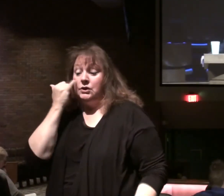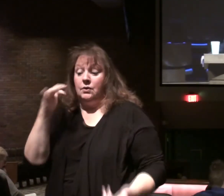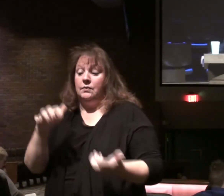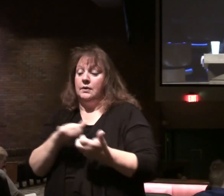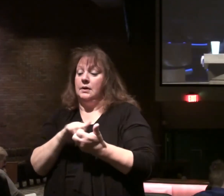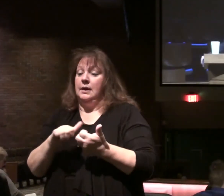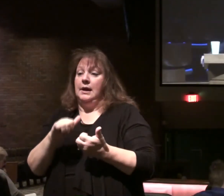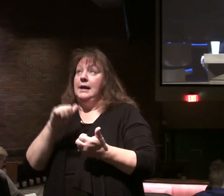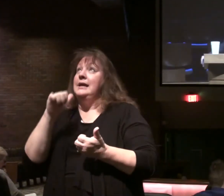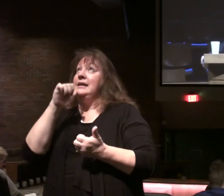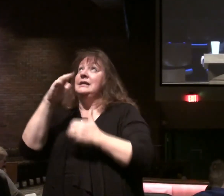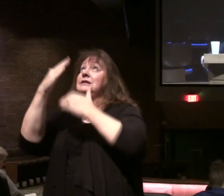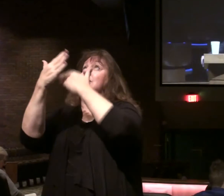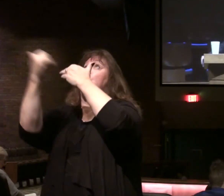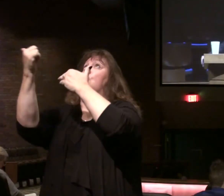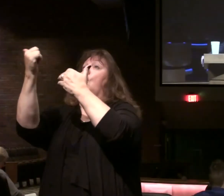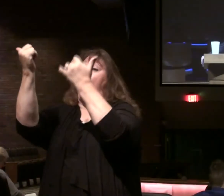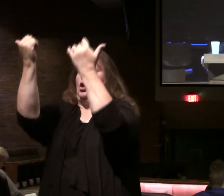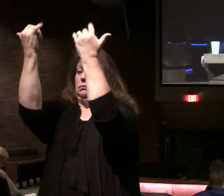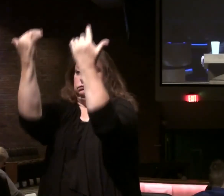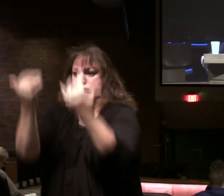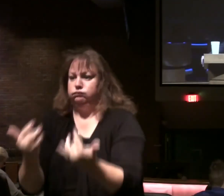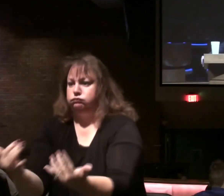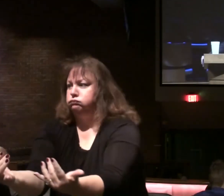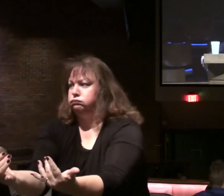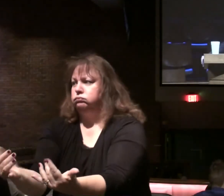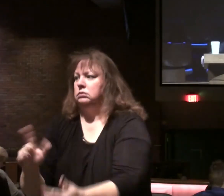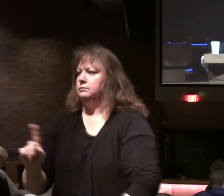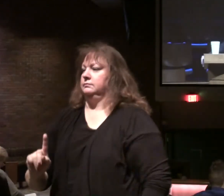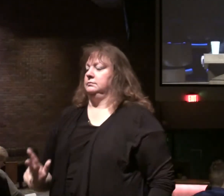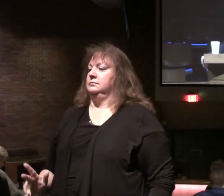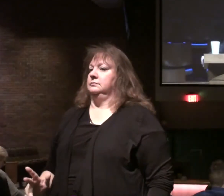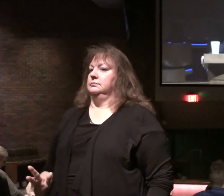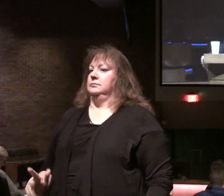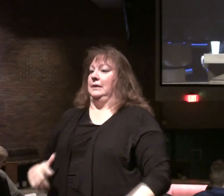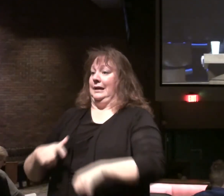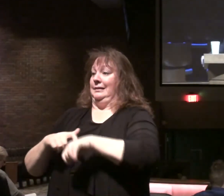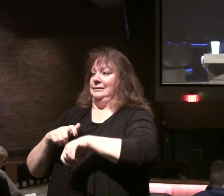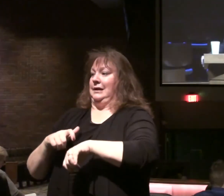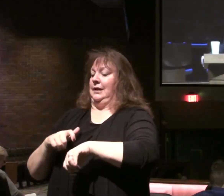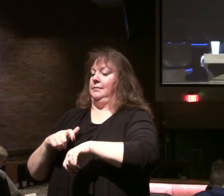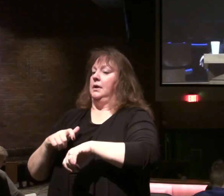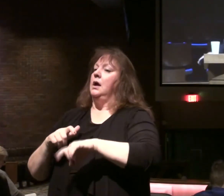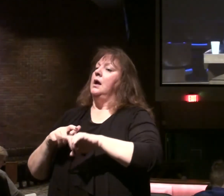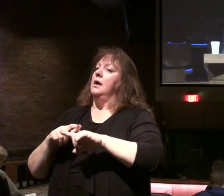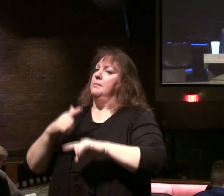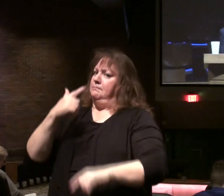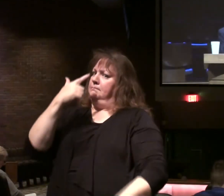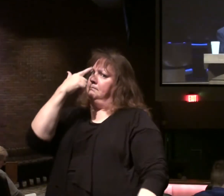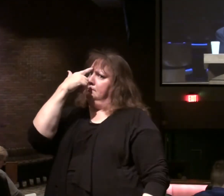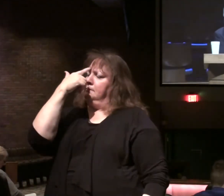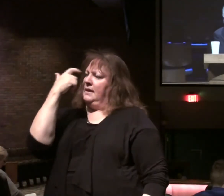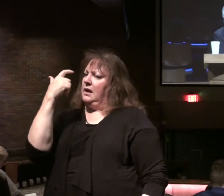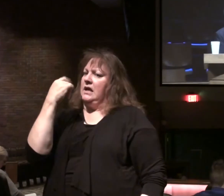the destruction comes. I'm not going to call fire down from heaven. Literally. On this occasion. But it's because.